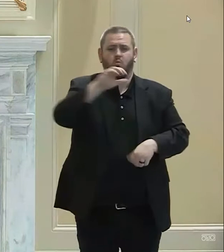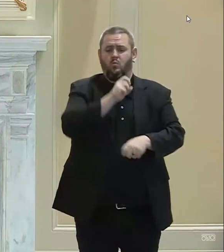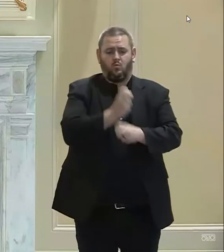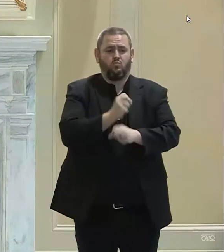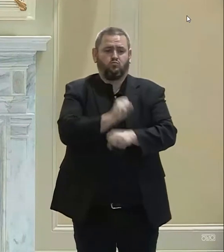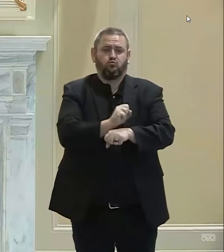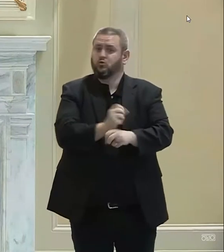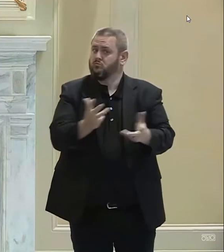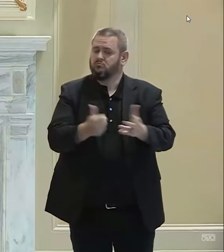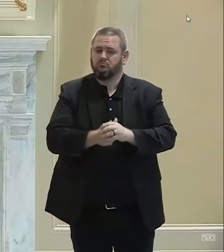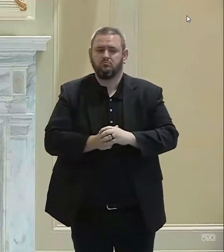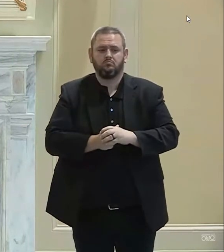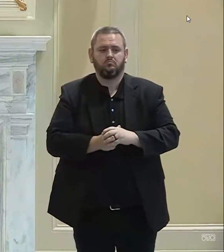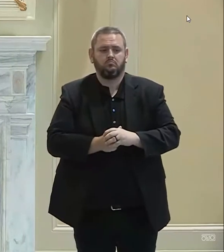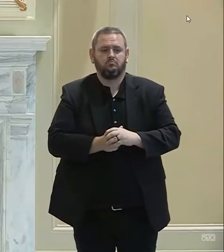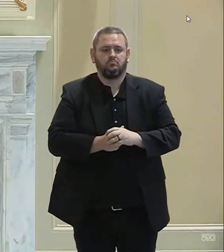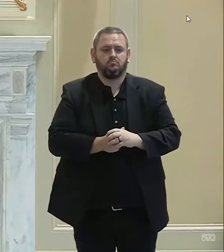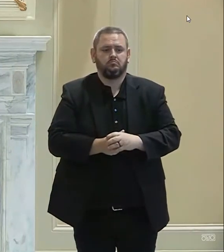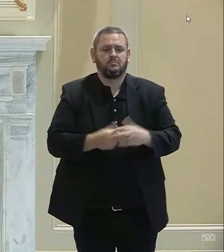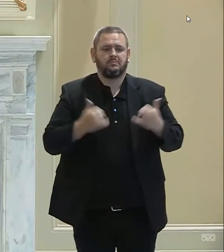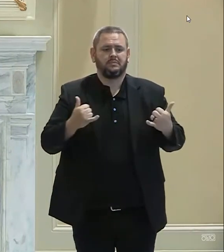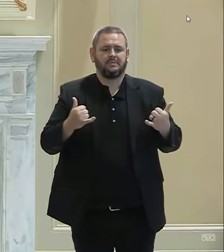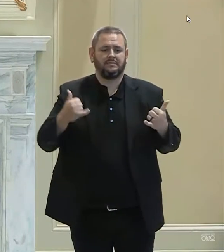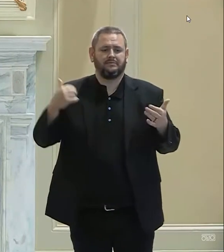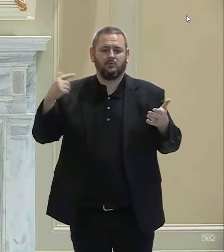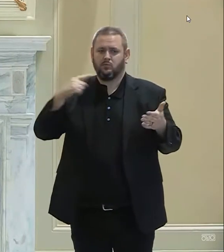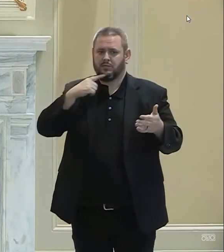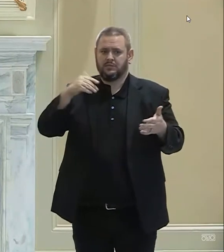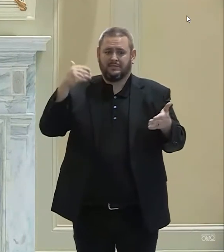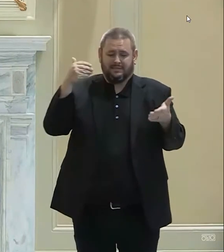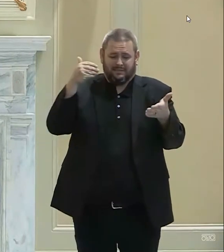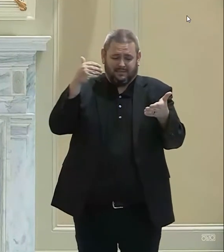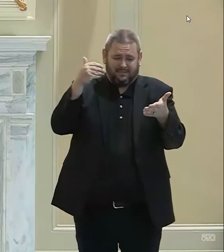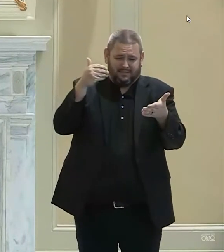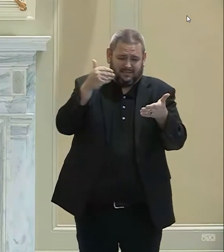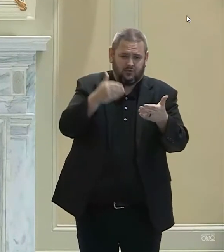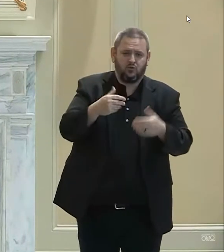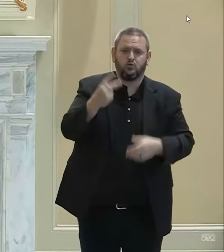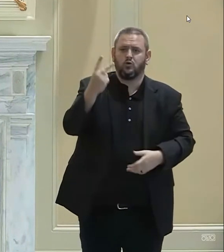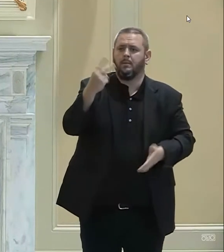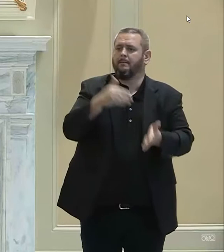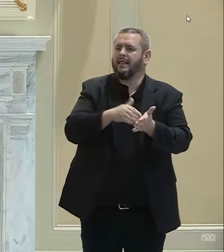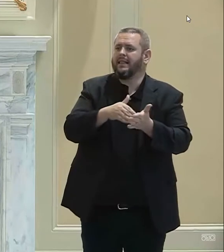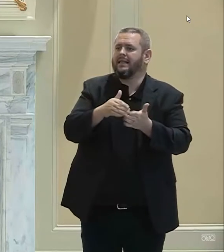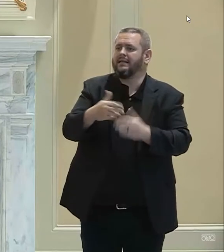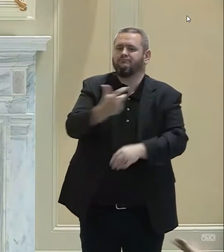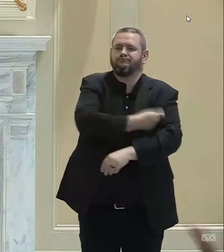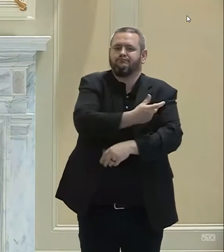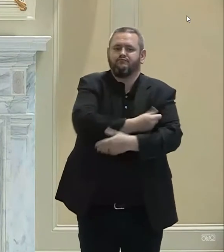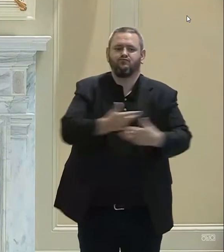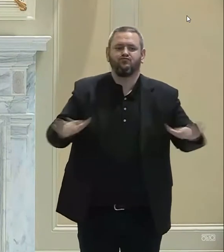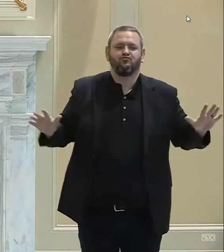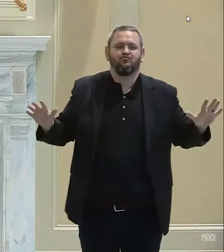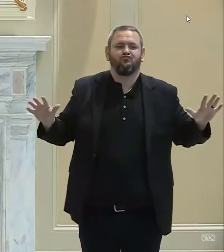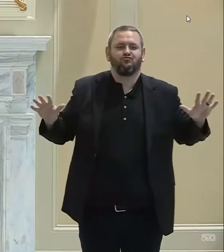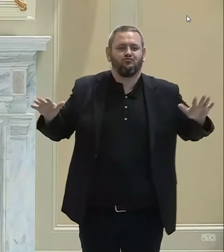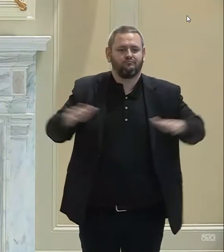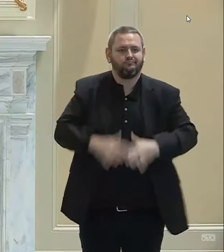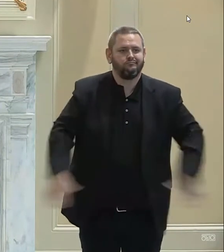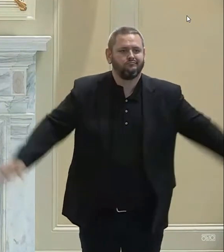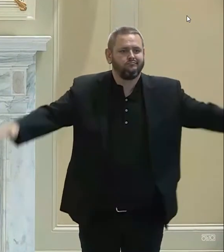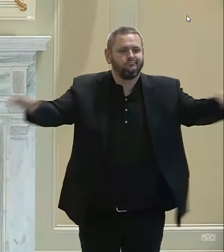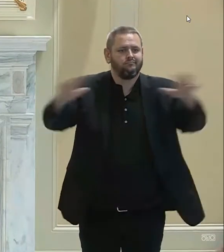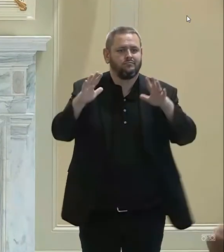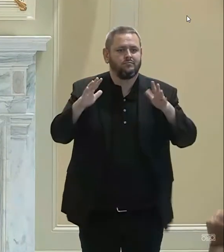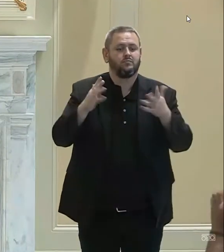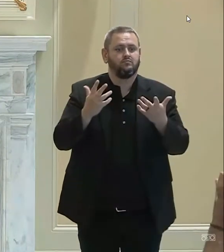closing in right now on 2 million vaccines administered in the state of Oklahoma. Truly remarkable when you